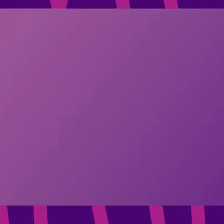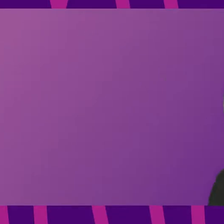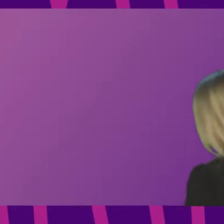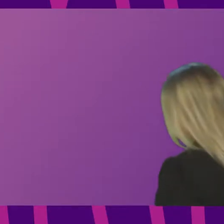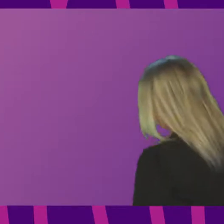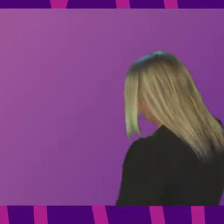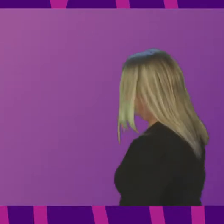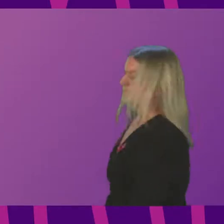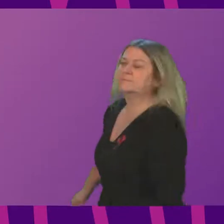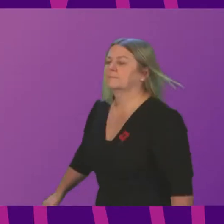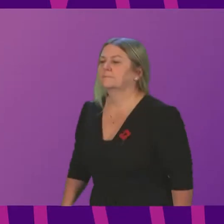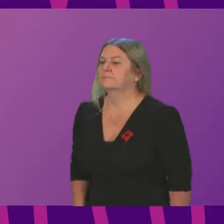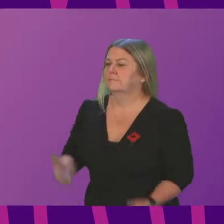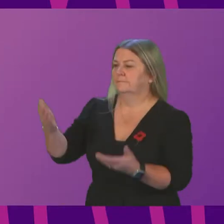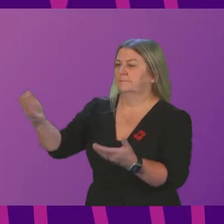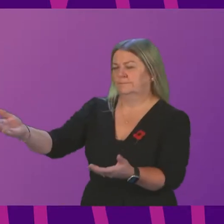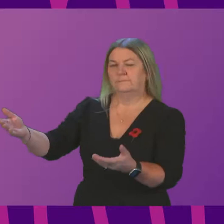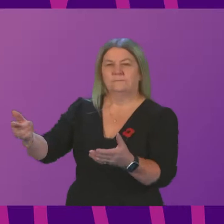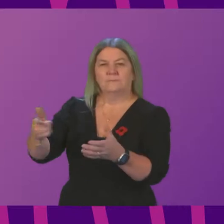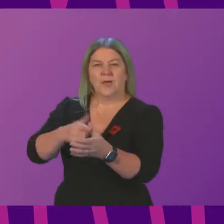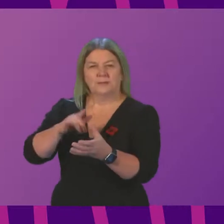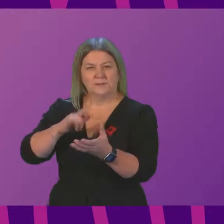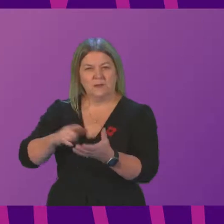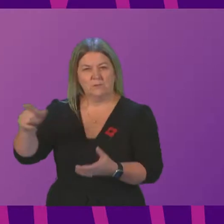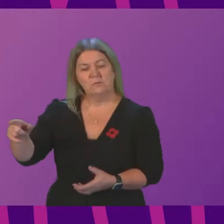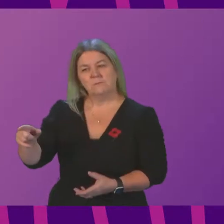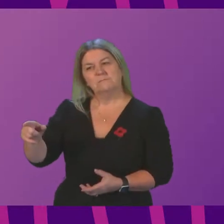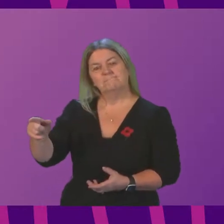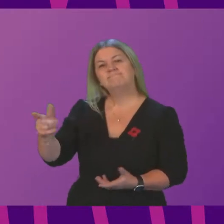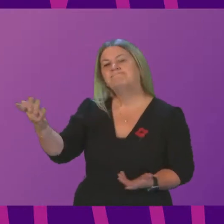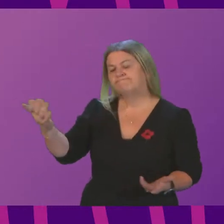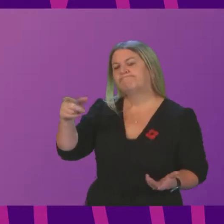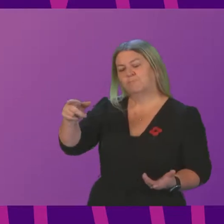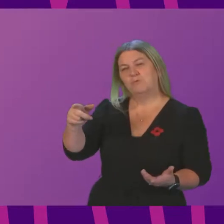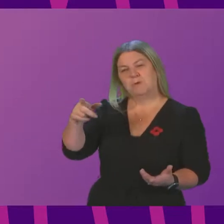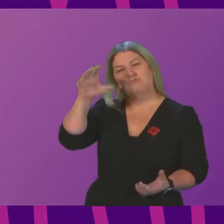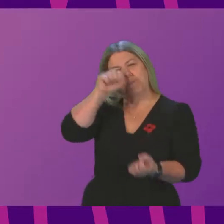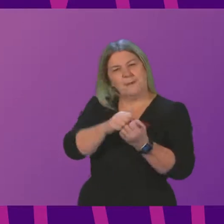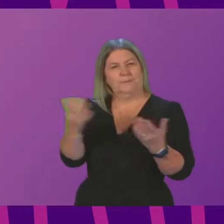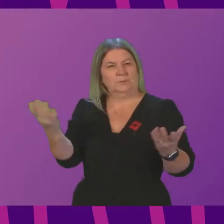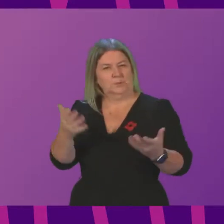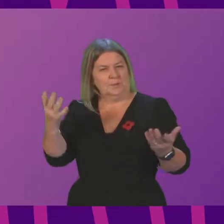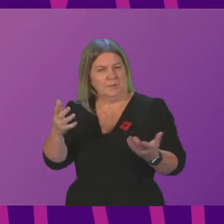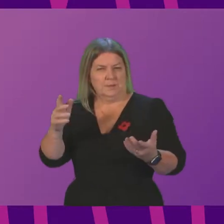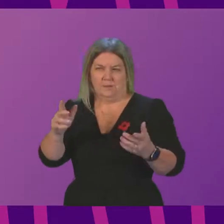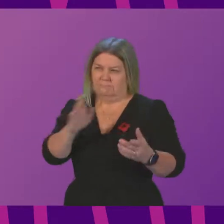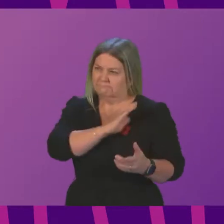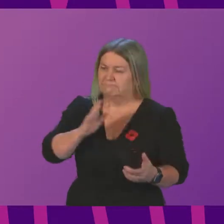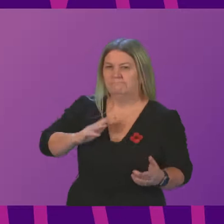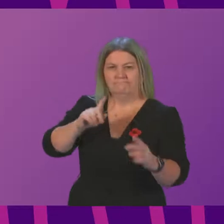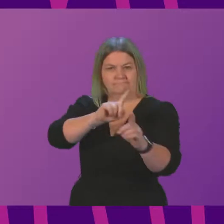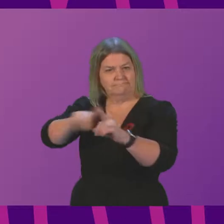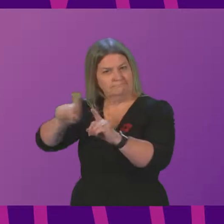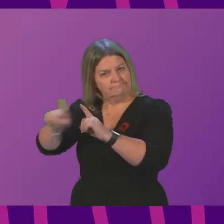Today, on the 11th of November, we honour and remember those who have served and serve in our armed forces. We pause to reflect